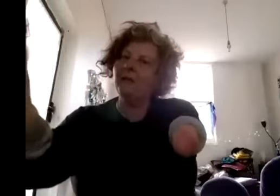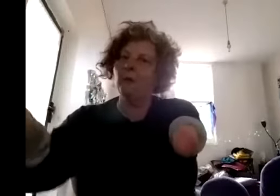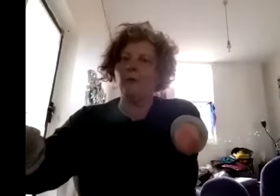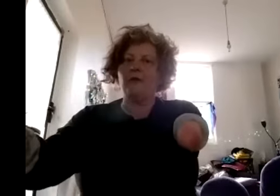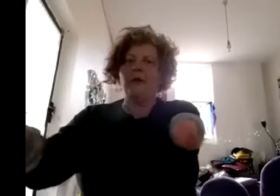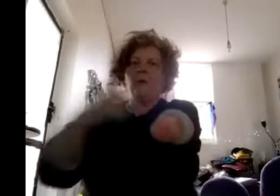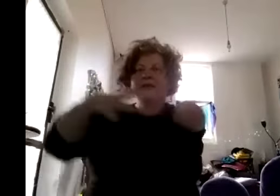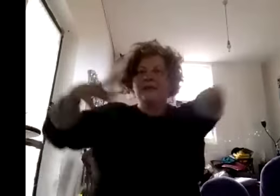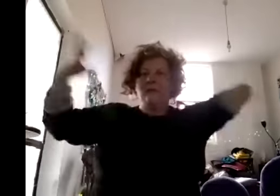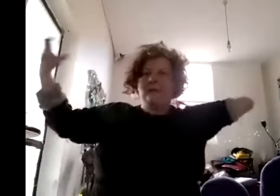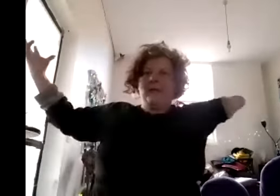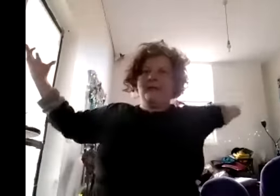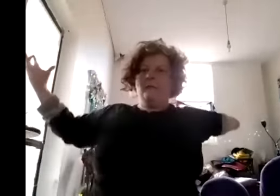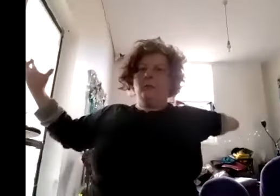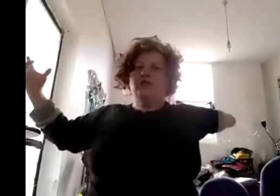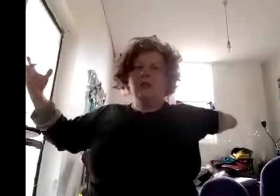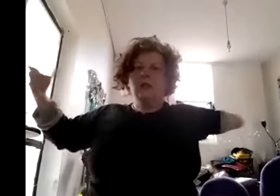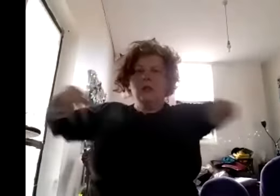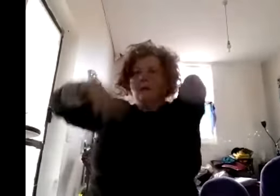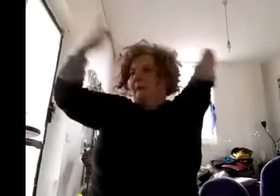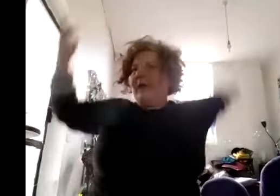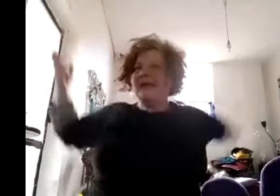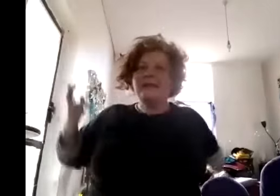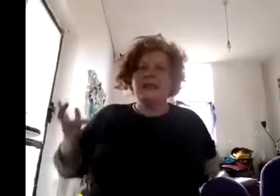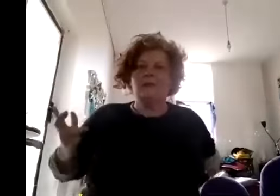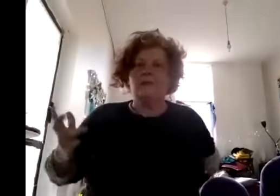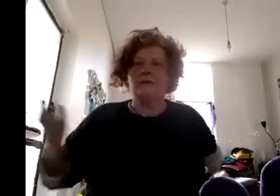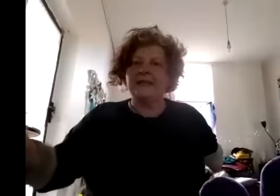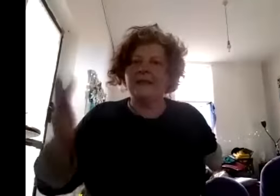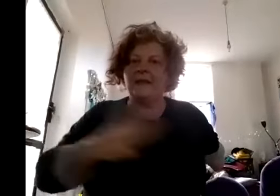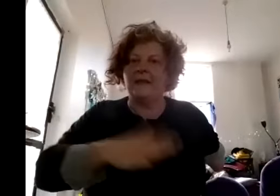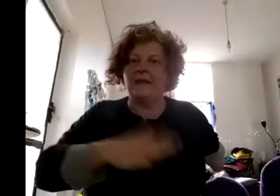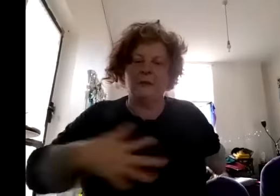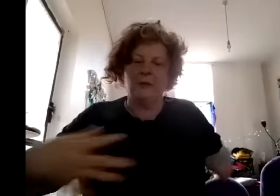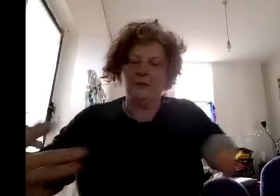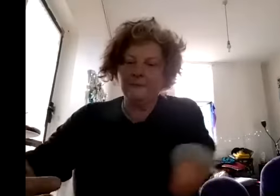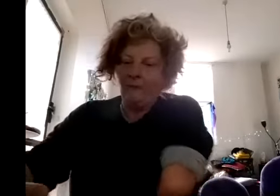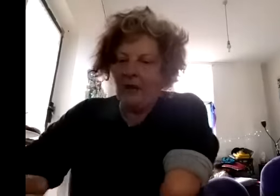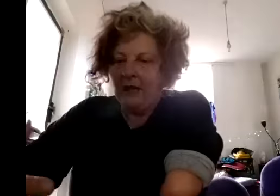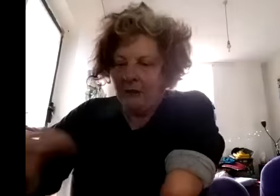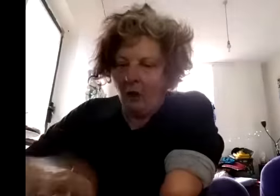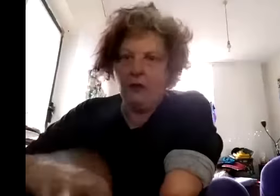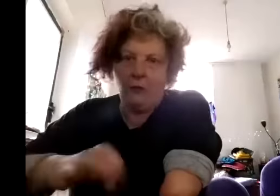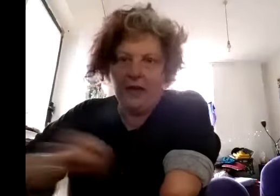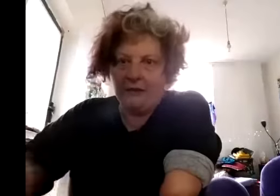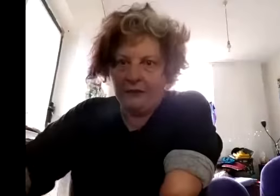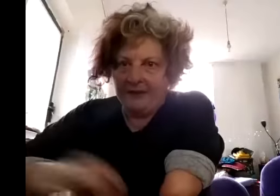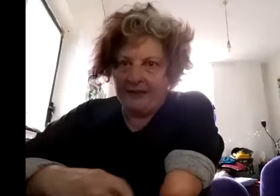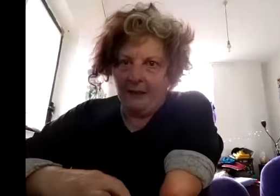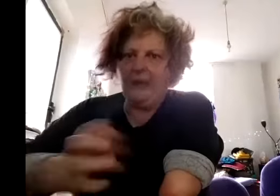from with my family was this ever expansive bushy place in sydney southern suburbs and i knew i had to escape even